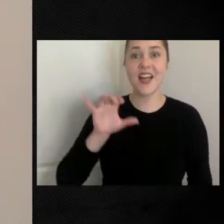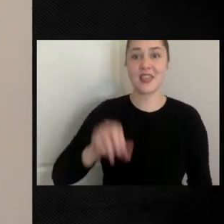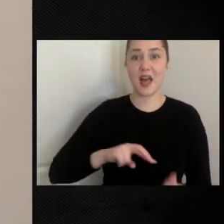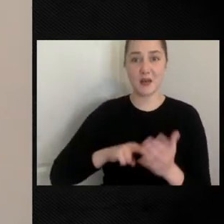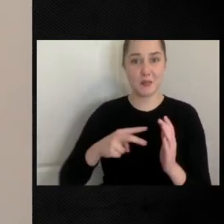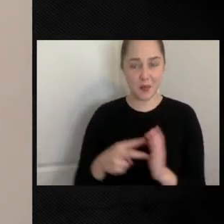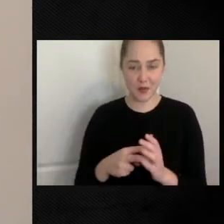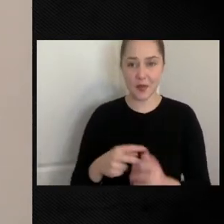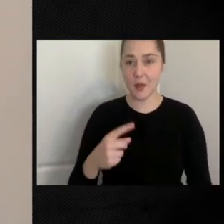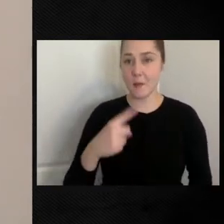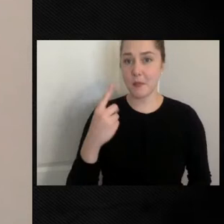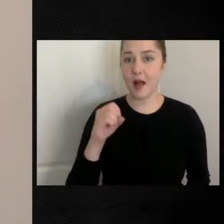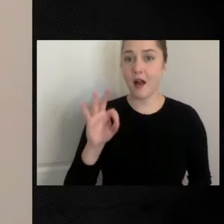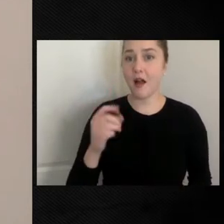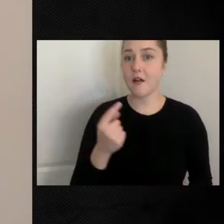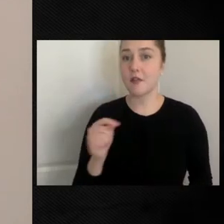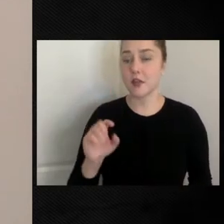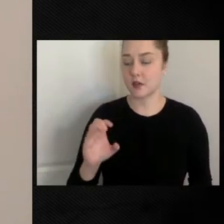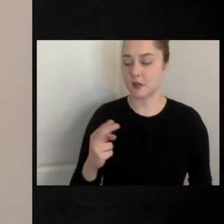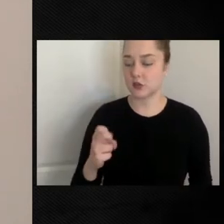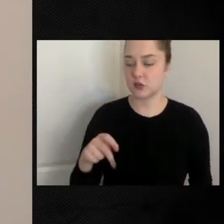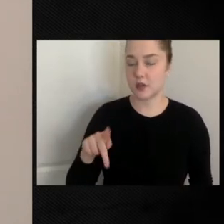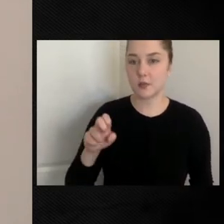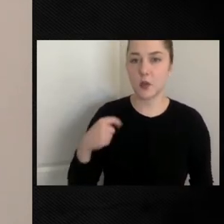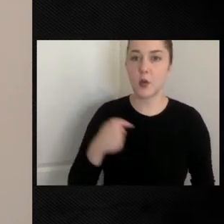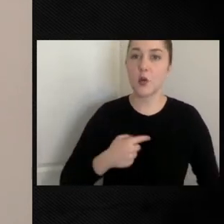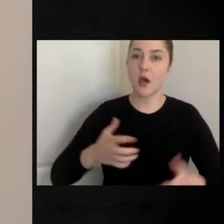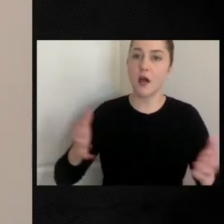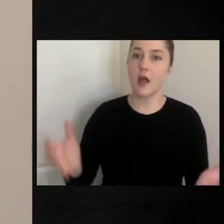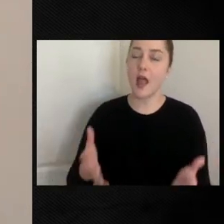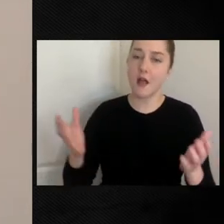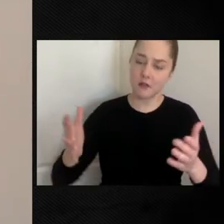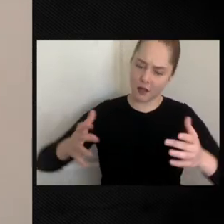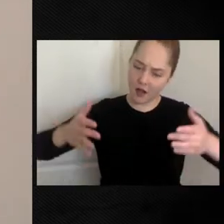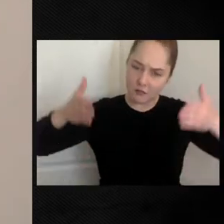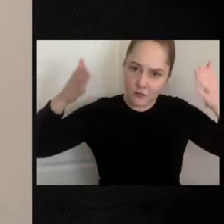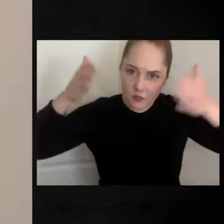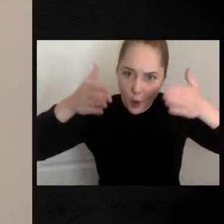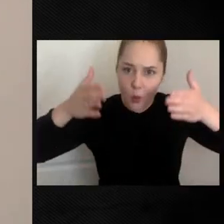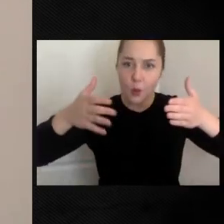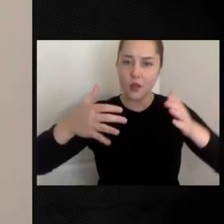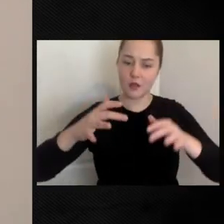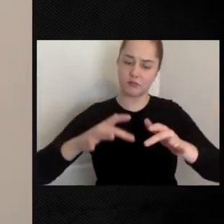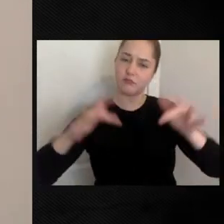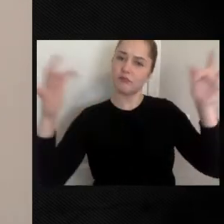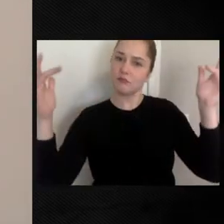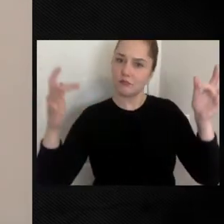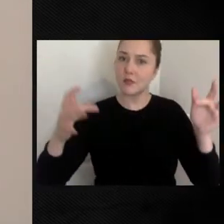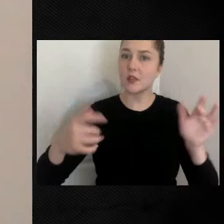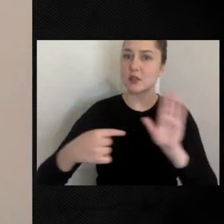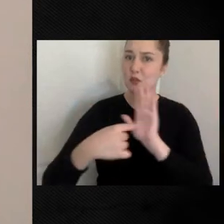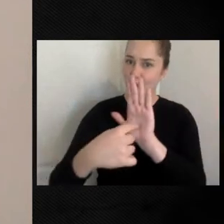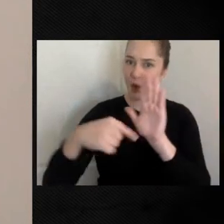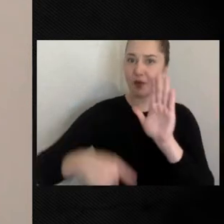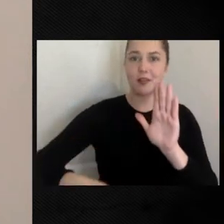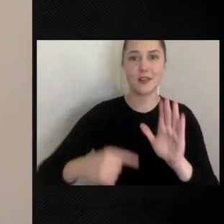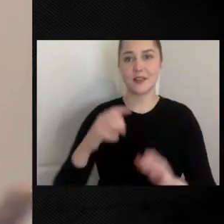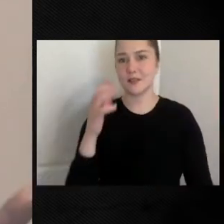Chesapeake to amplify and bring to light, bring to screen, bring to air this remarkable story.